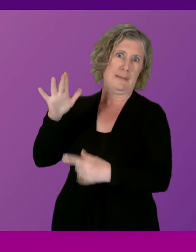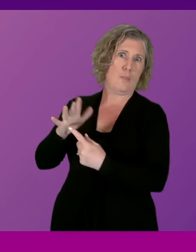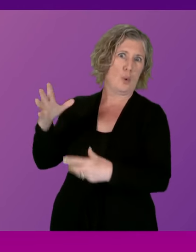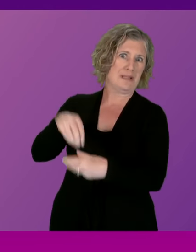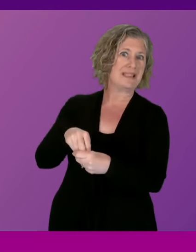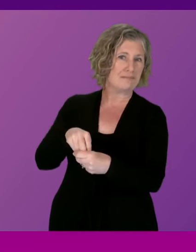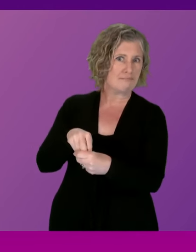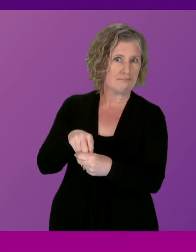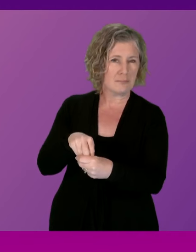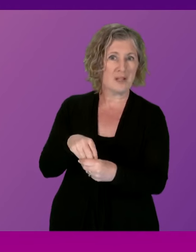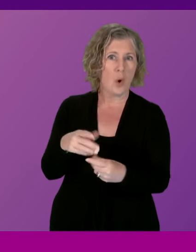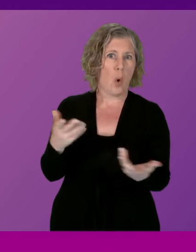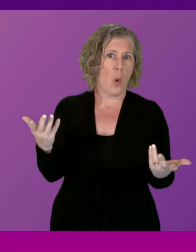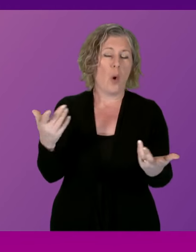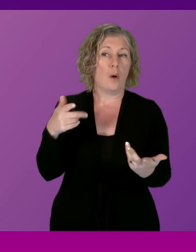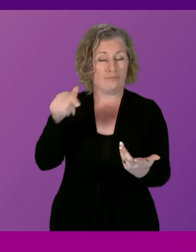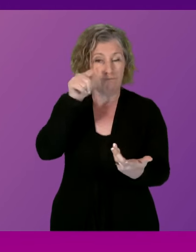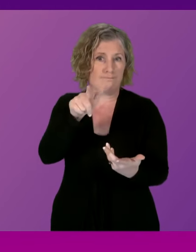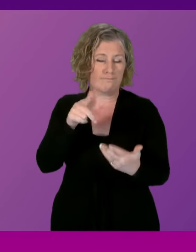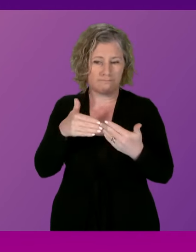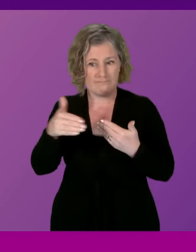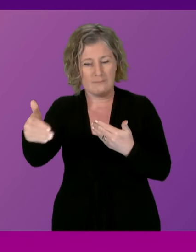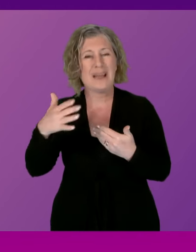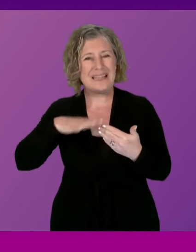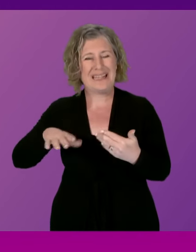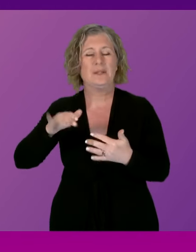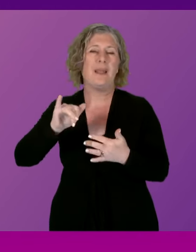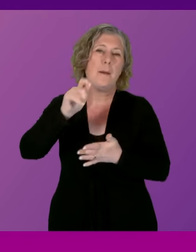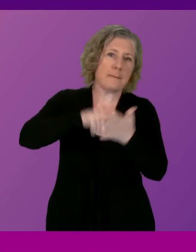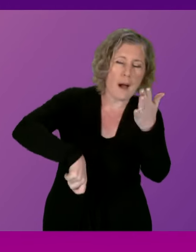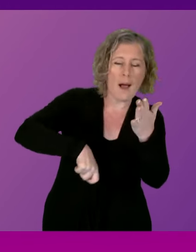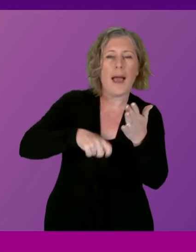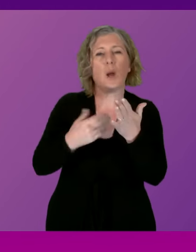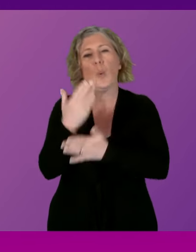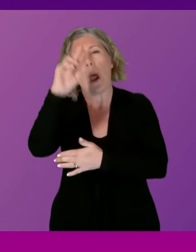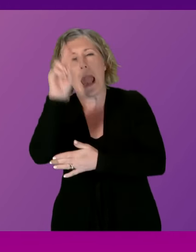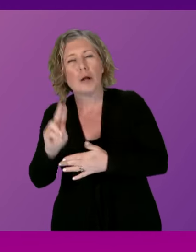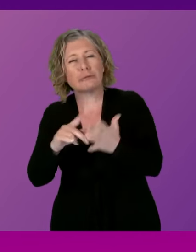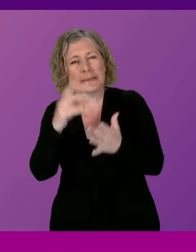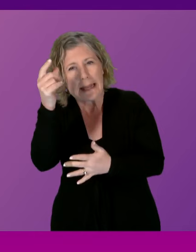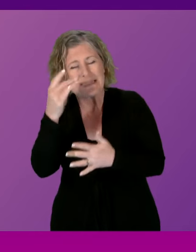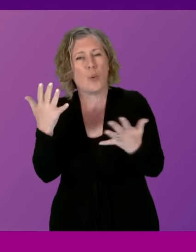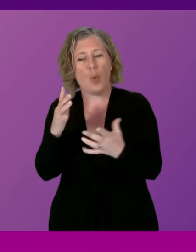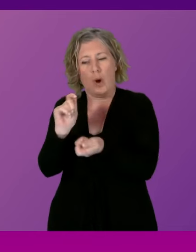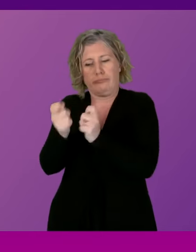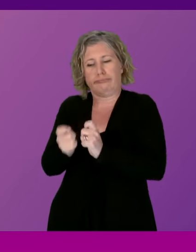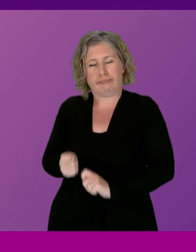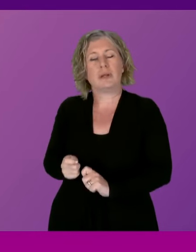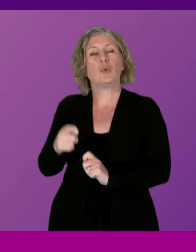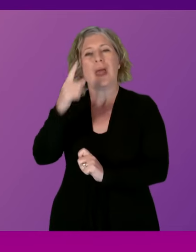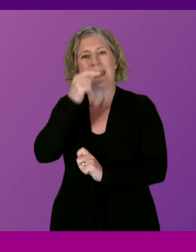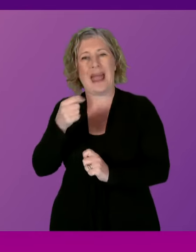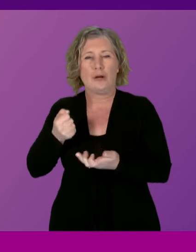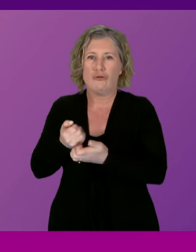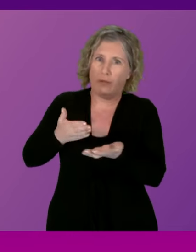necessary to purchase a new taxi or an electric taxi to be LEZ-compliant for taxi operators who do wish to